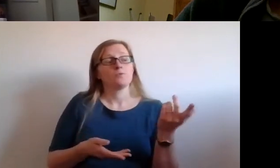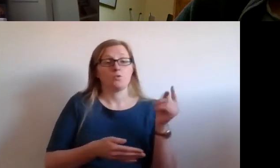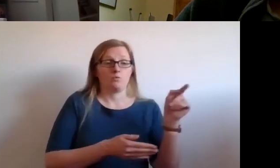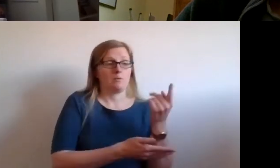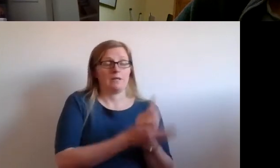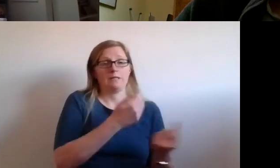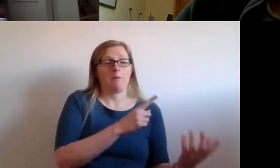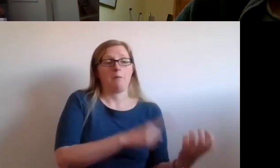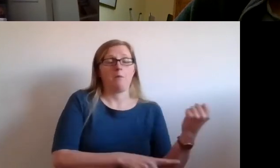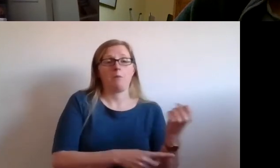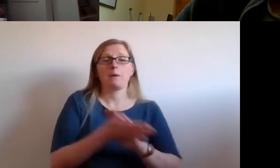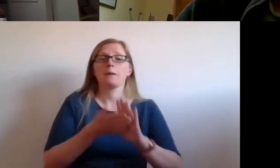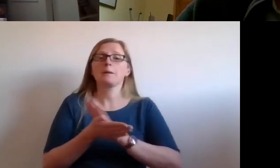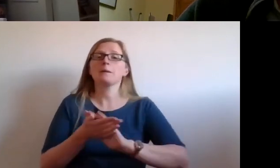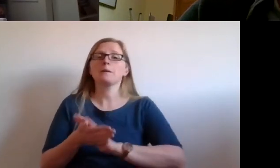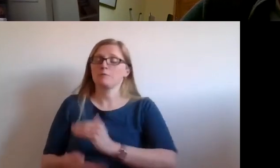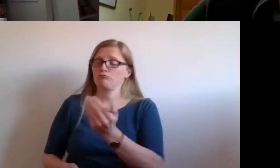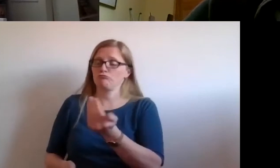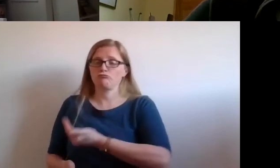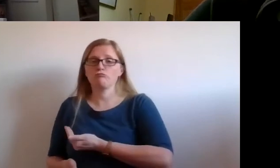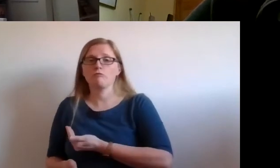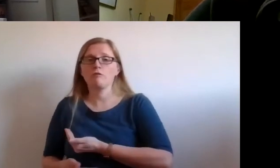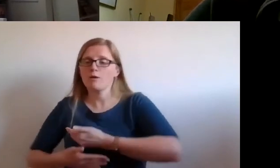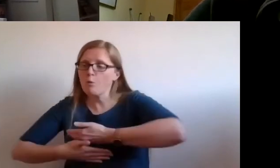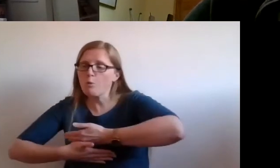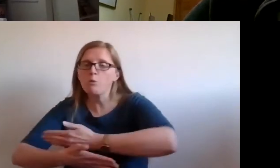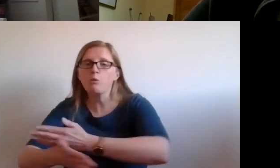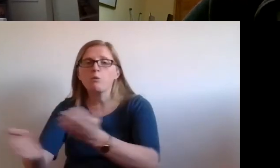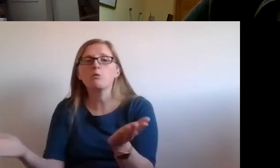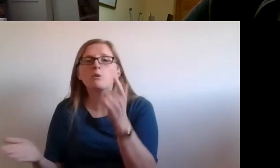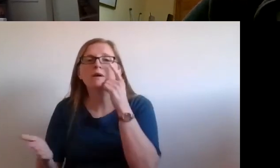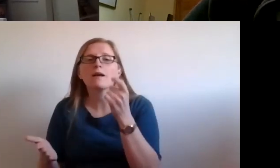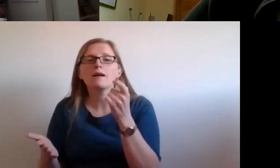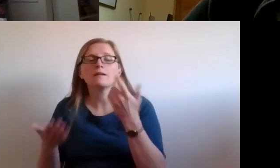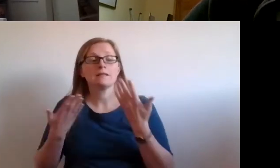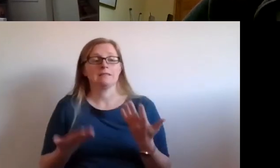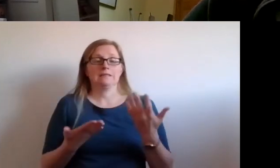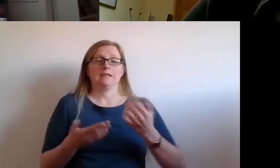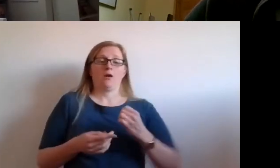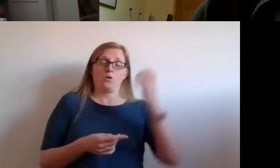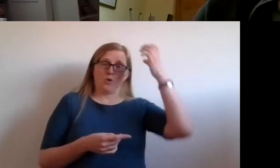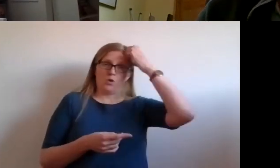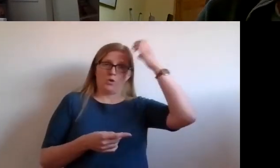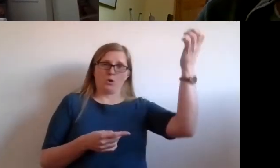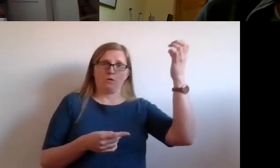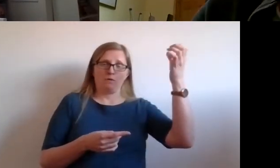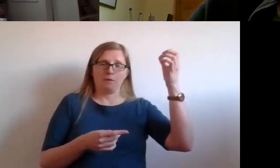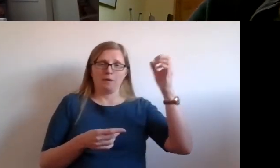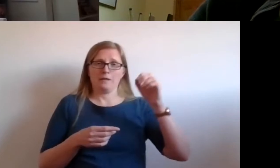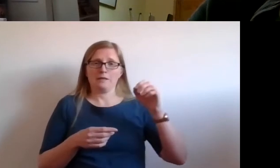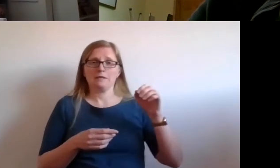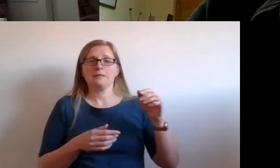So the we don't have powers, for example, in the area of immigration, or employment,